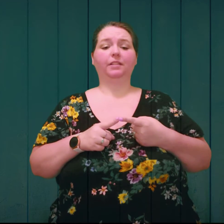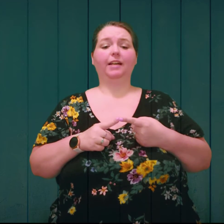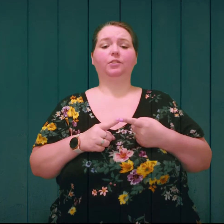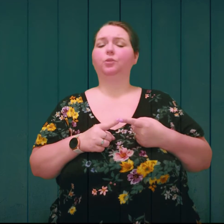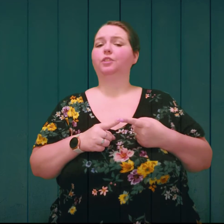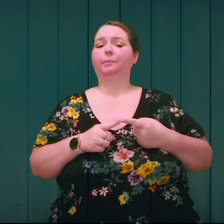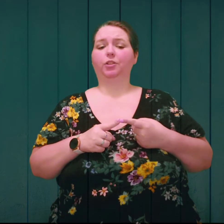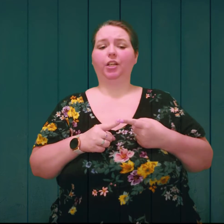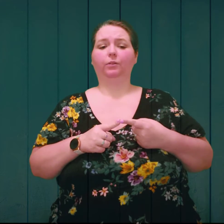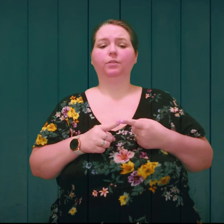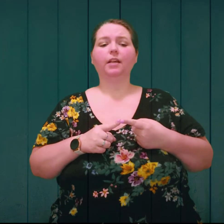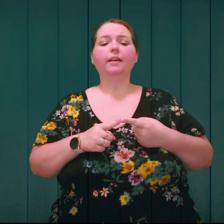different parts